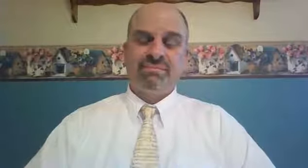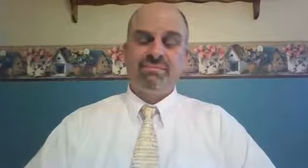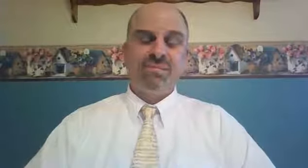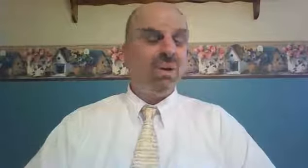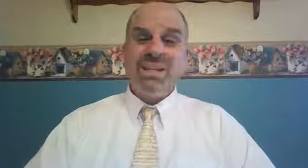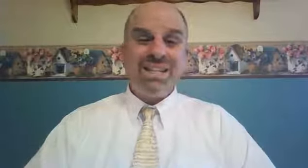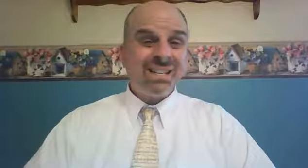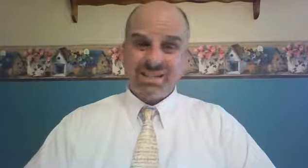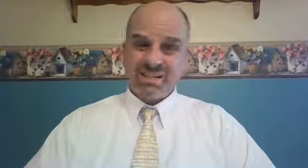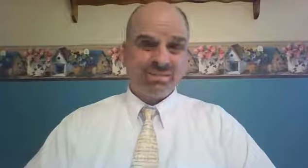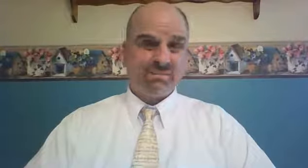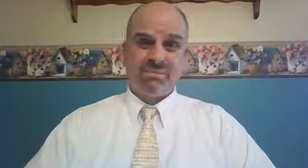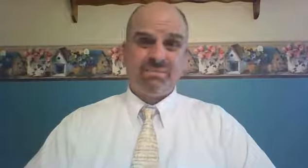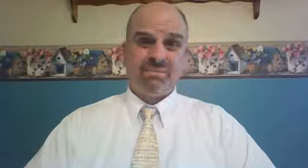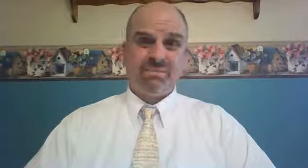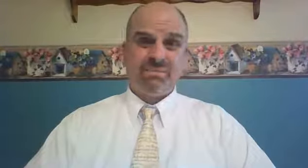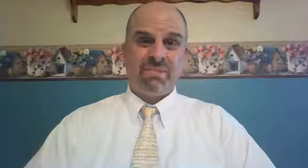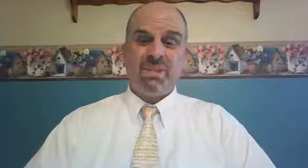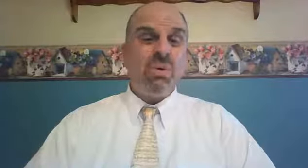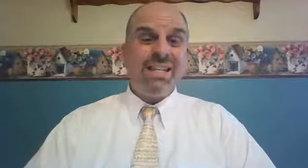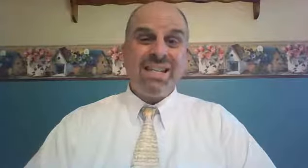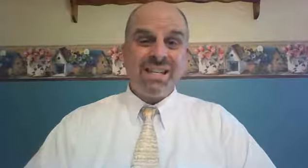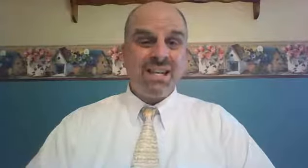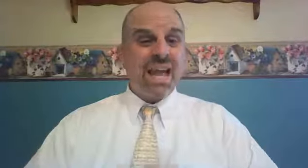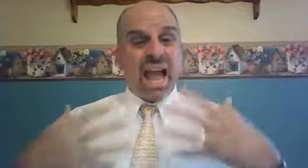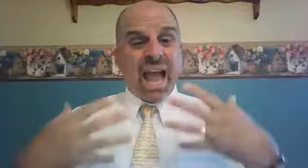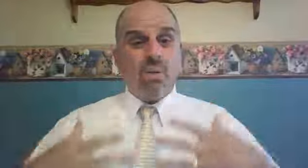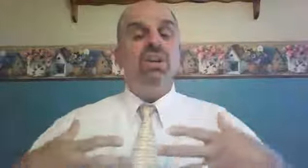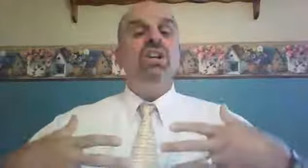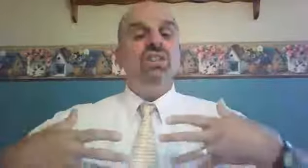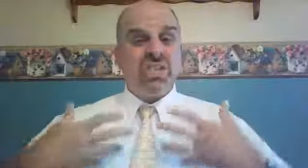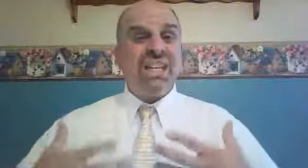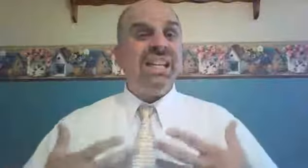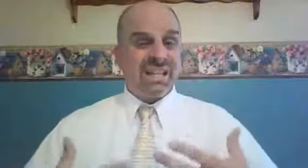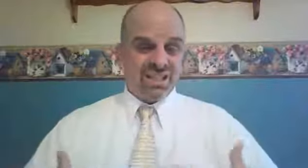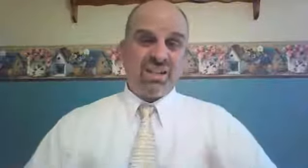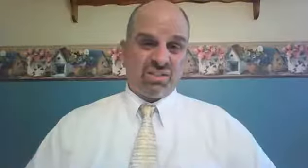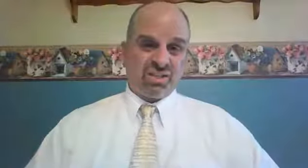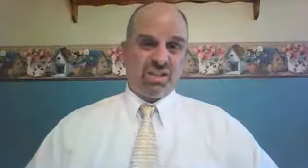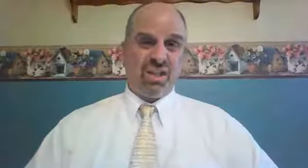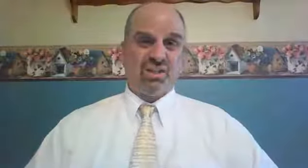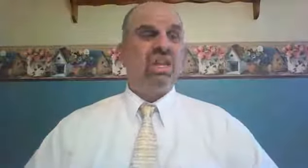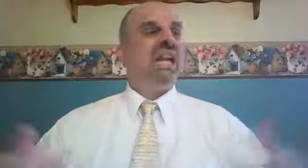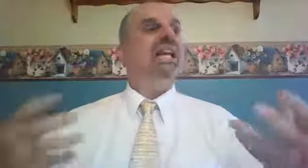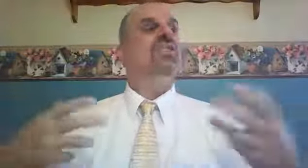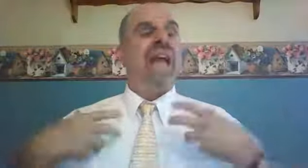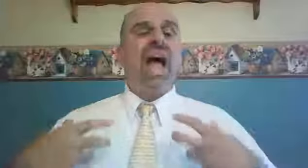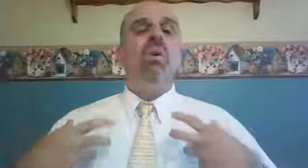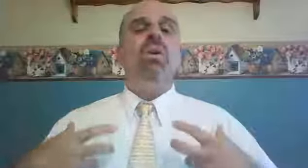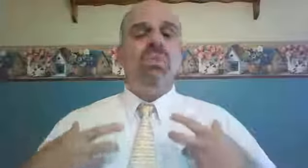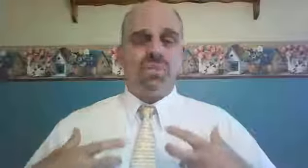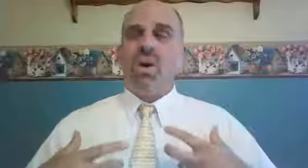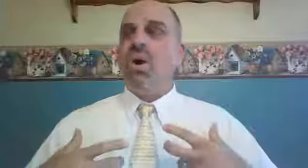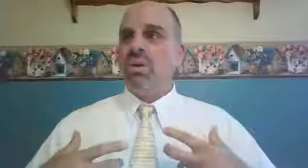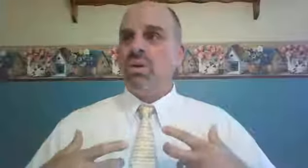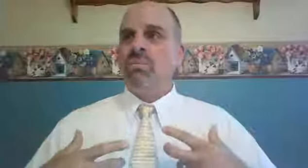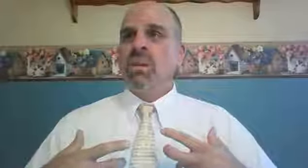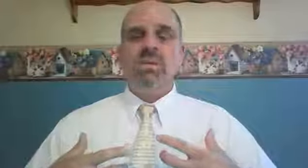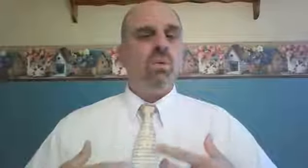No, we didn't. No, we didn't. Our sin does this to us. It's our fault that